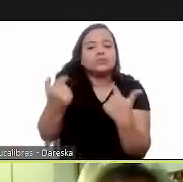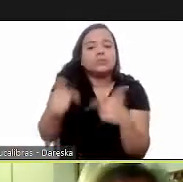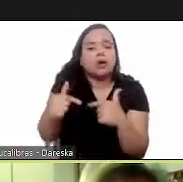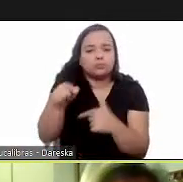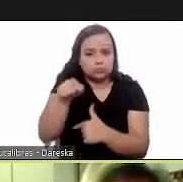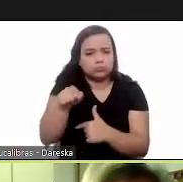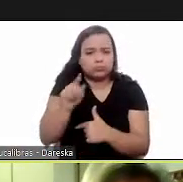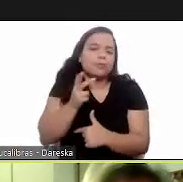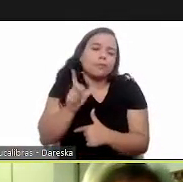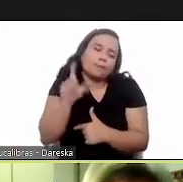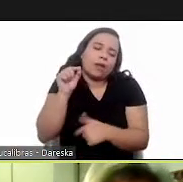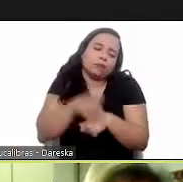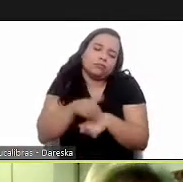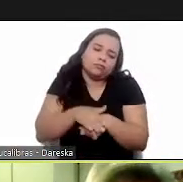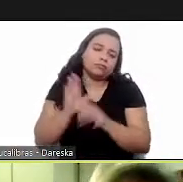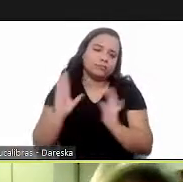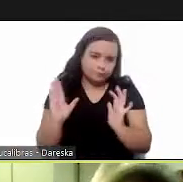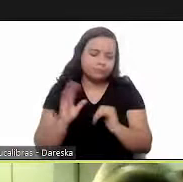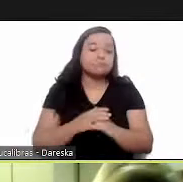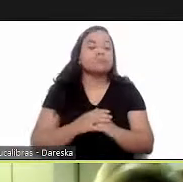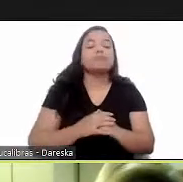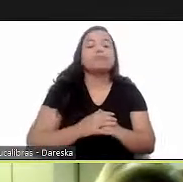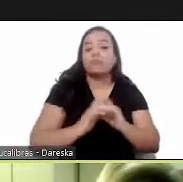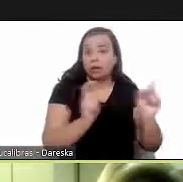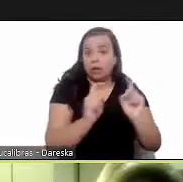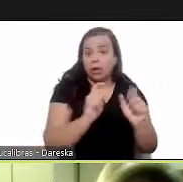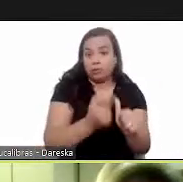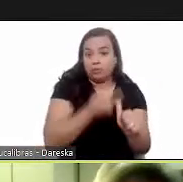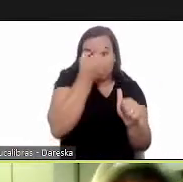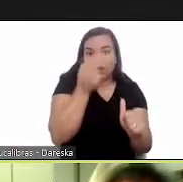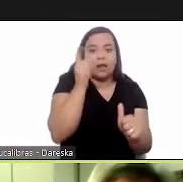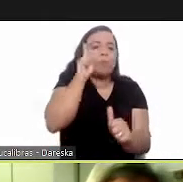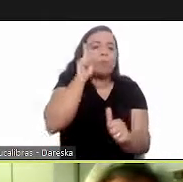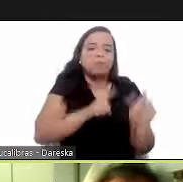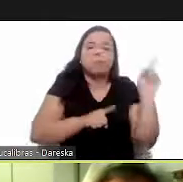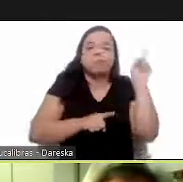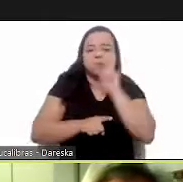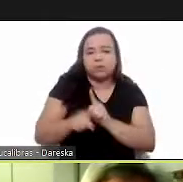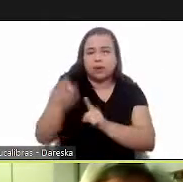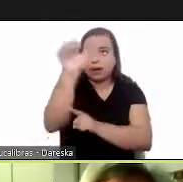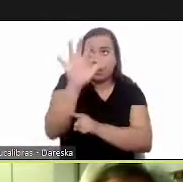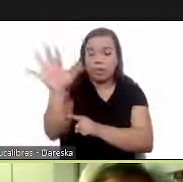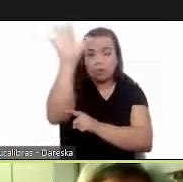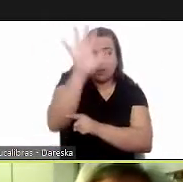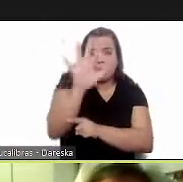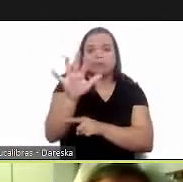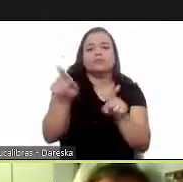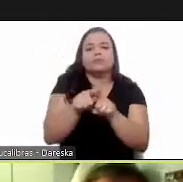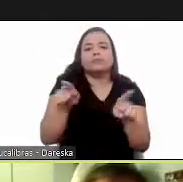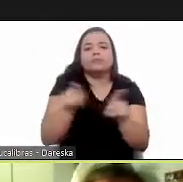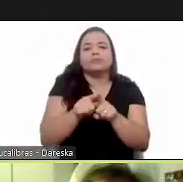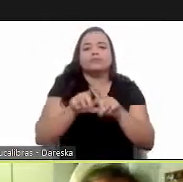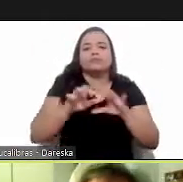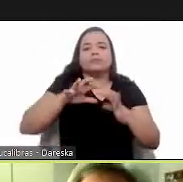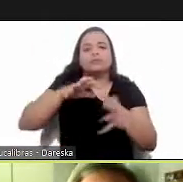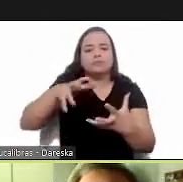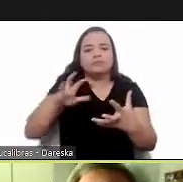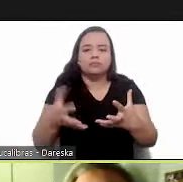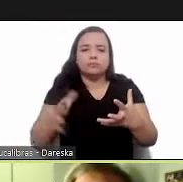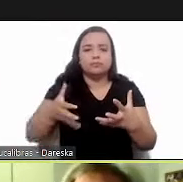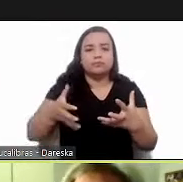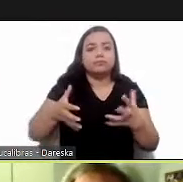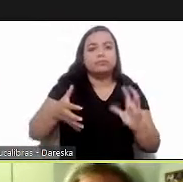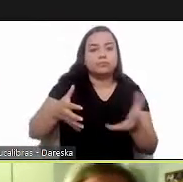i prefer the term users rather than patients for the first meeting in america's and europe and western